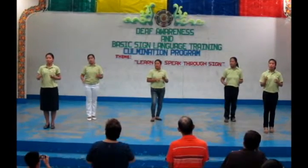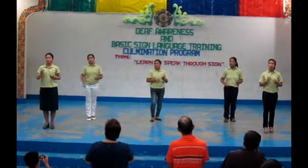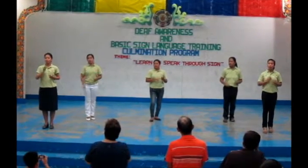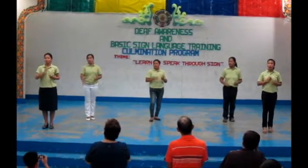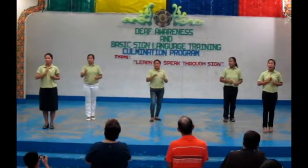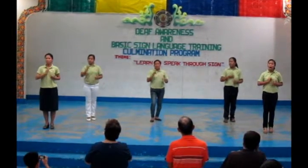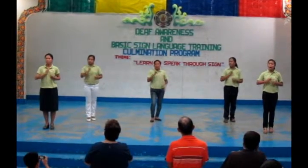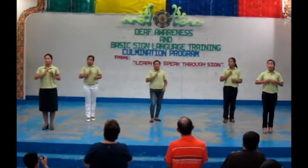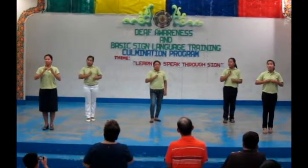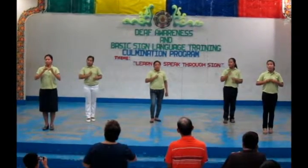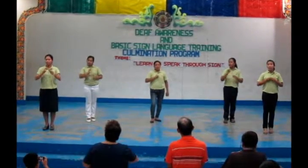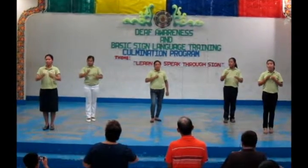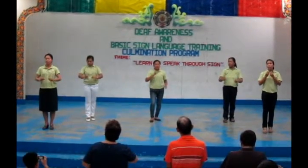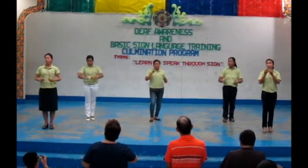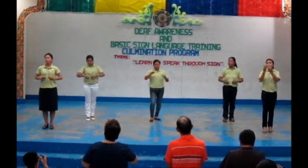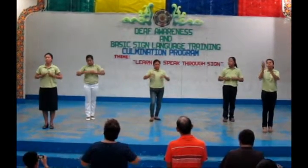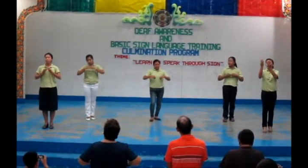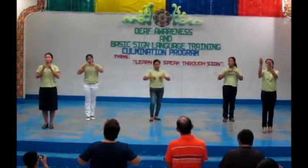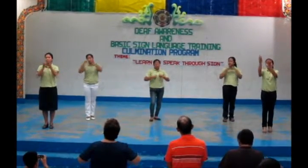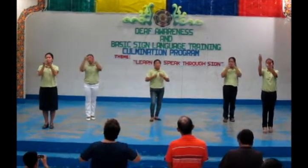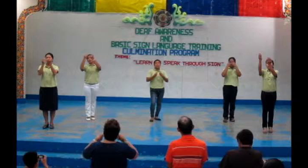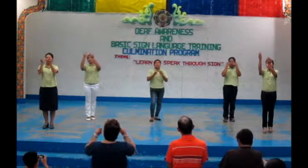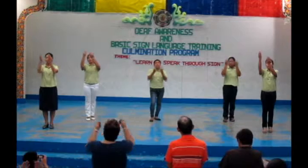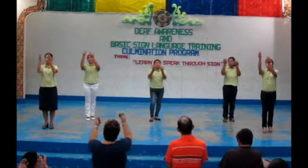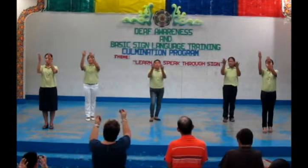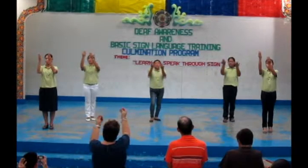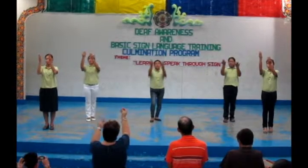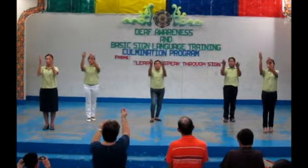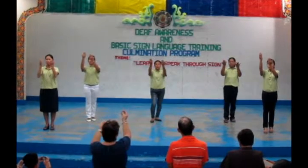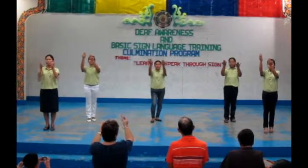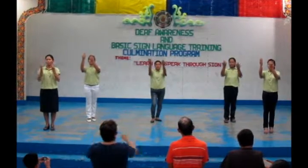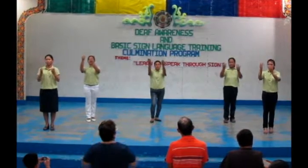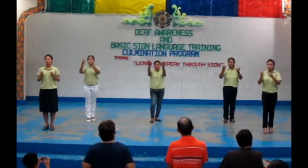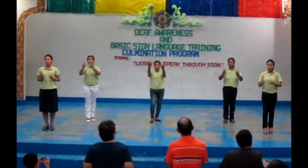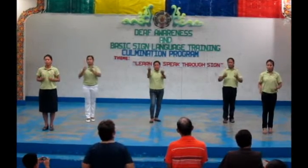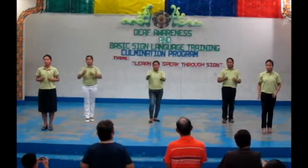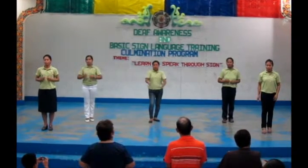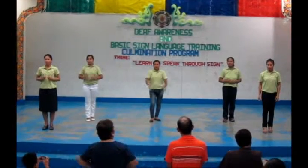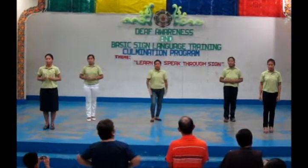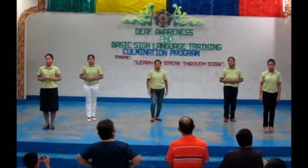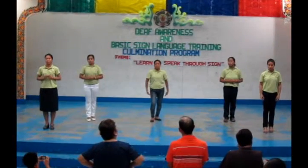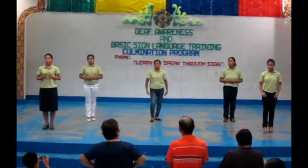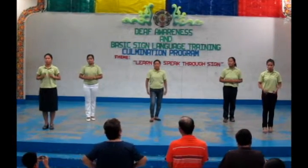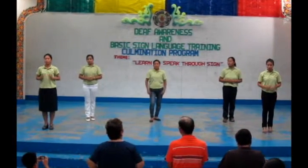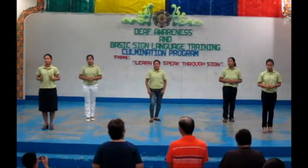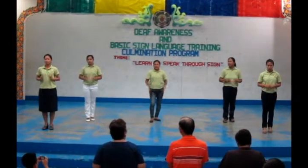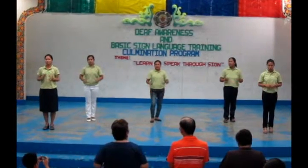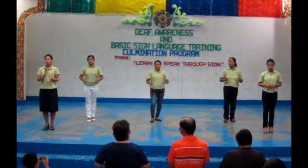I have to give, two